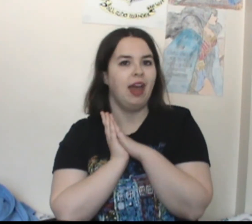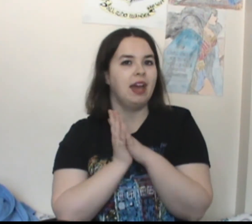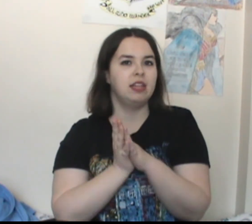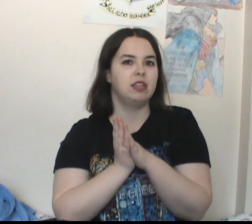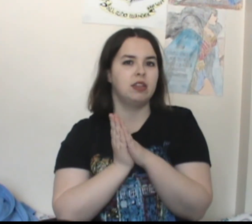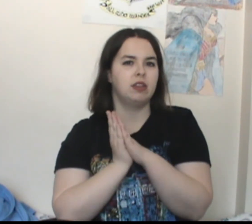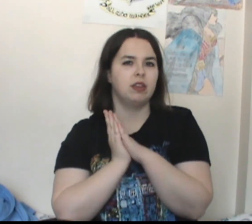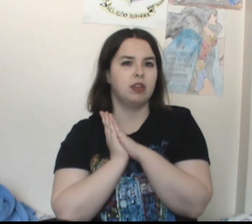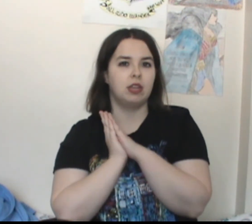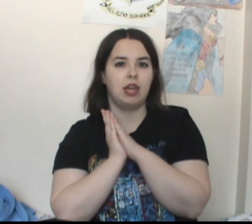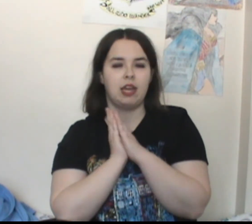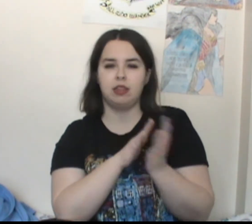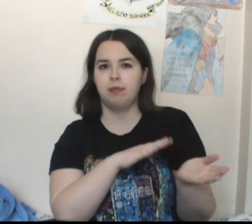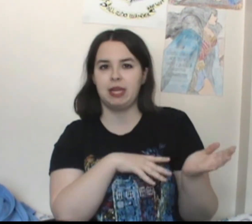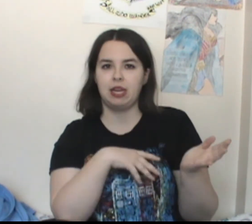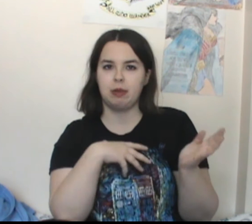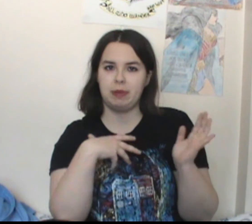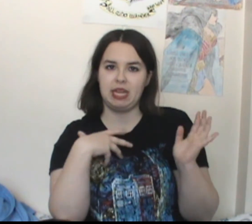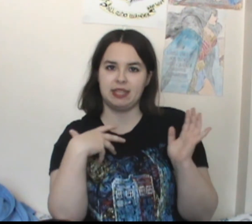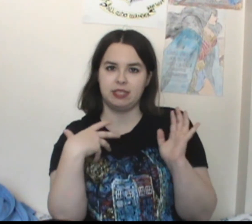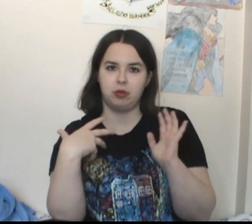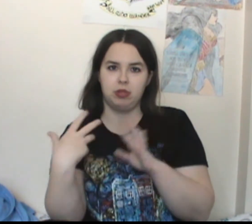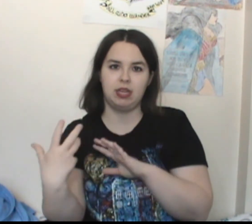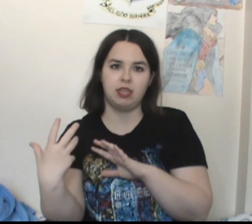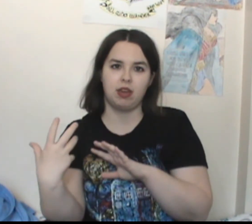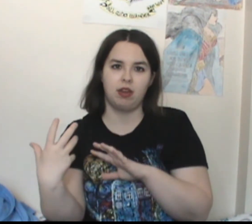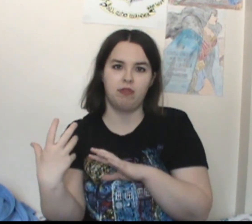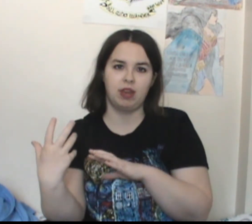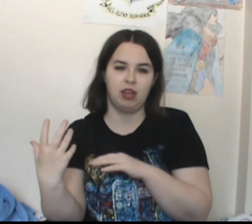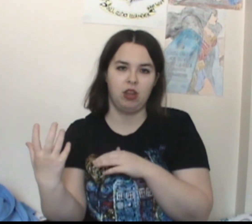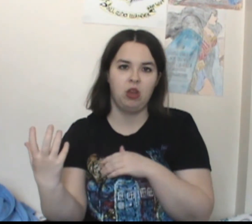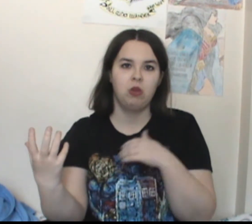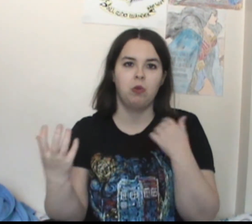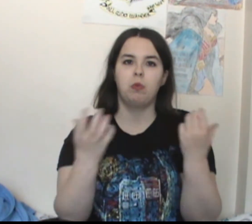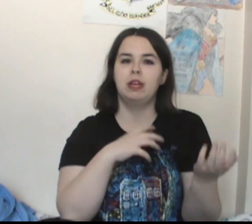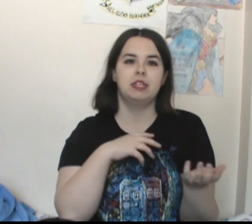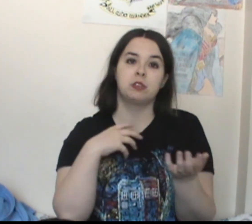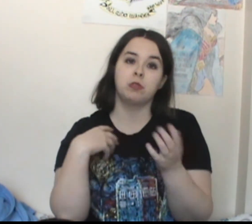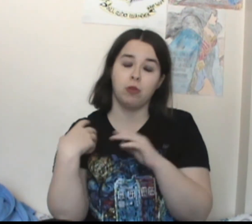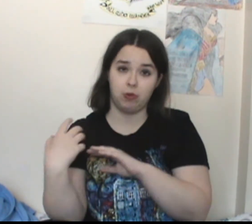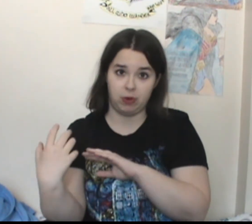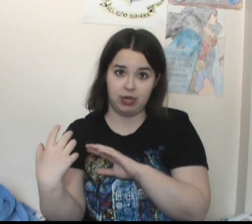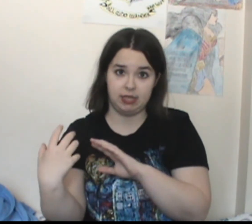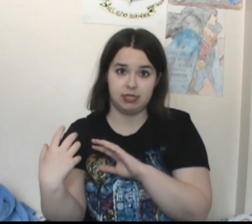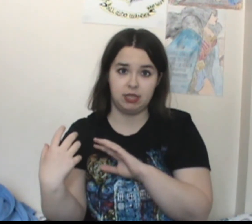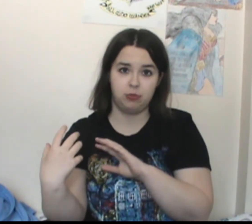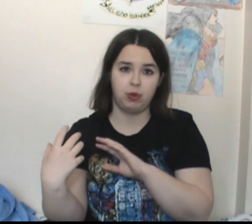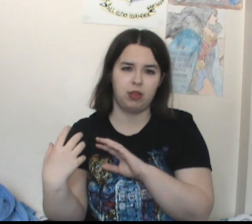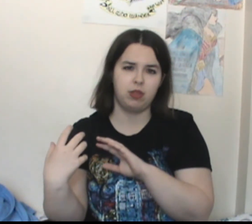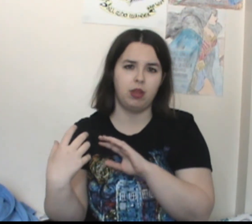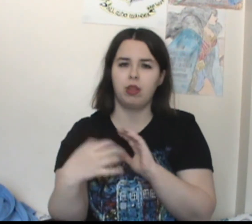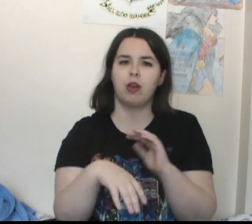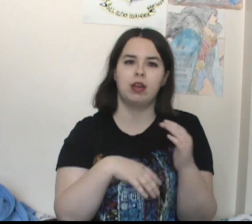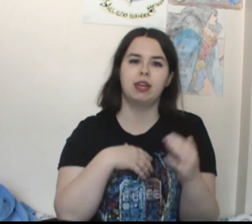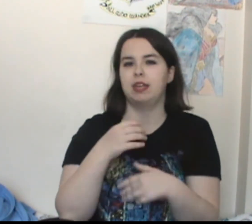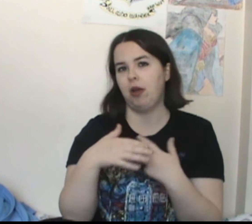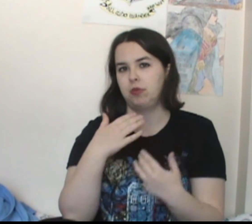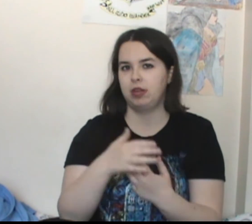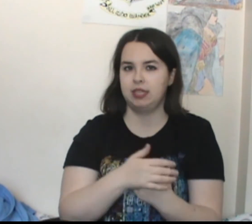had at the beginning being this whole idea of like what is true and what isn't. With Alara encountering these